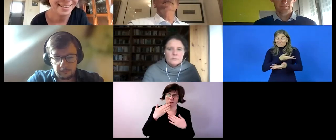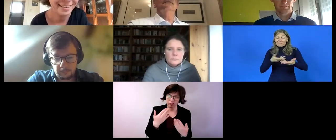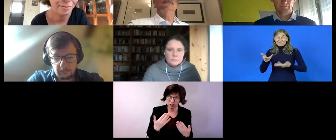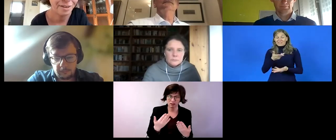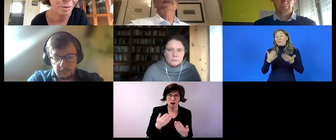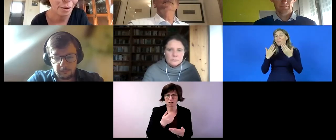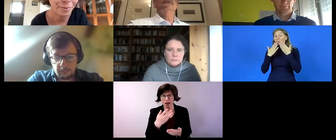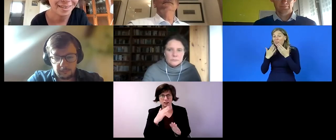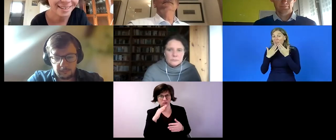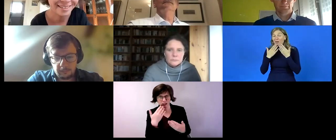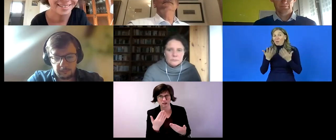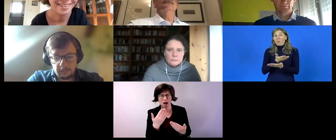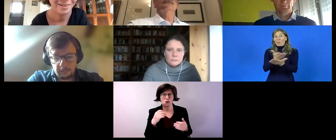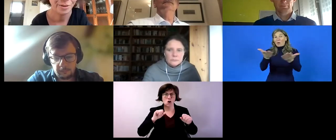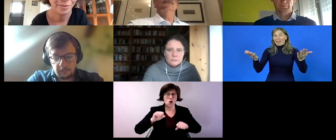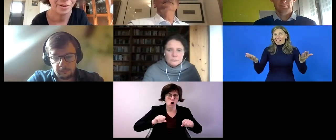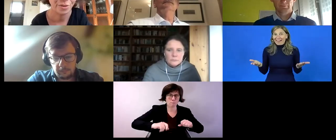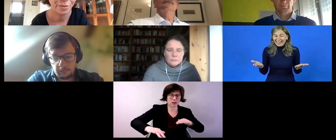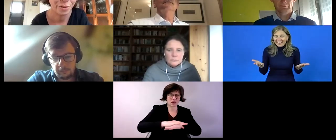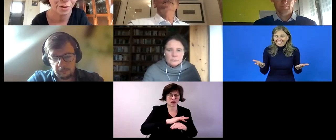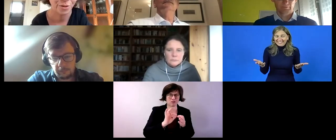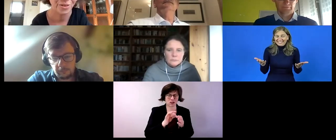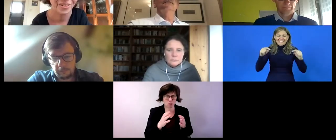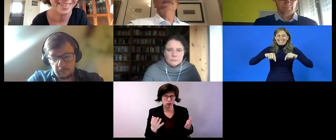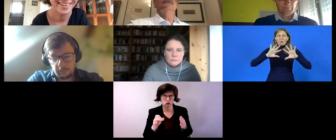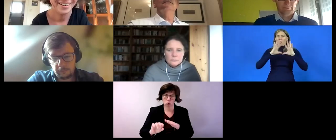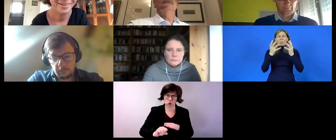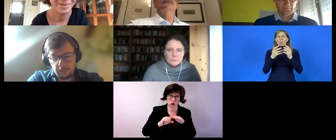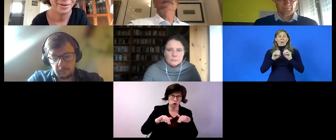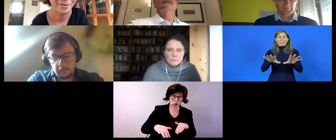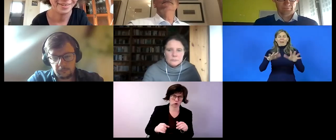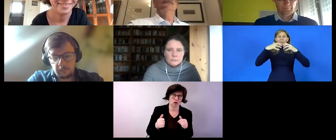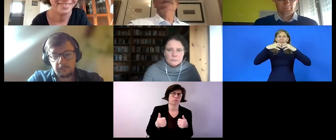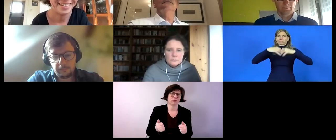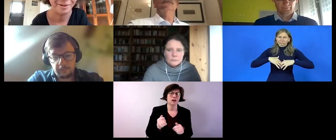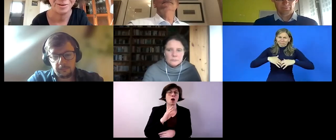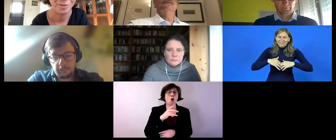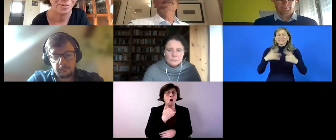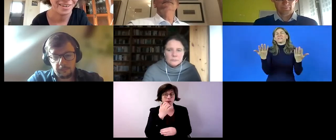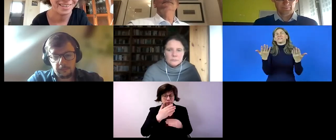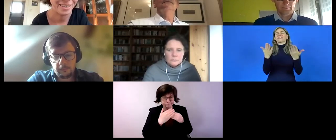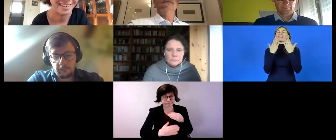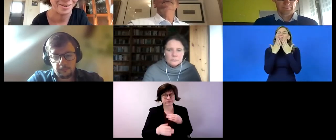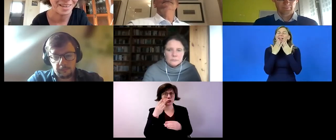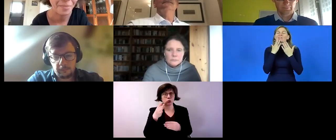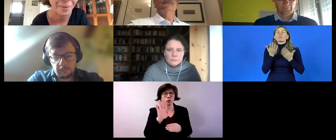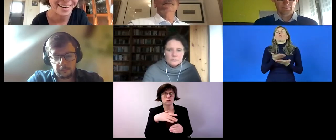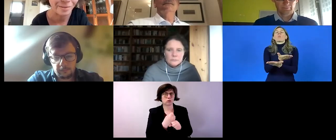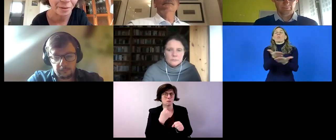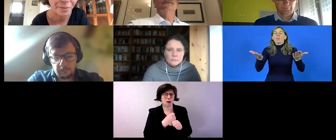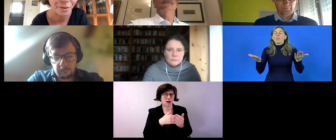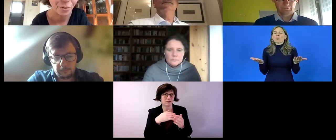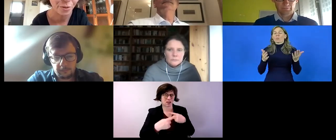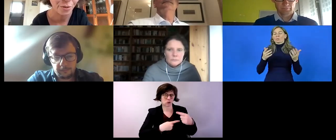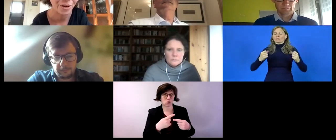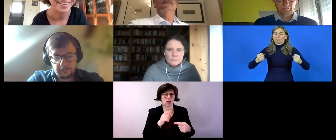debate uh the whole that webinar would have fallen through so thank you very much uh to everyone for your